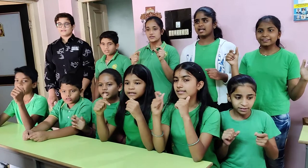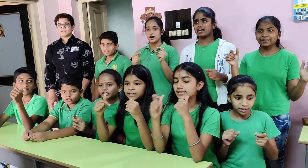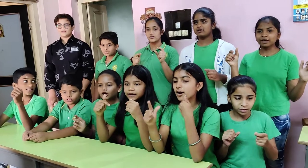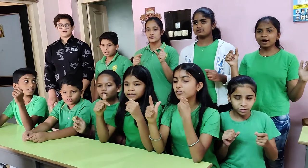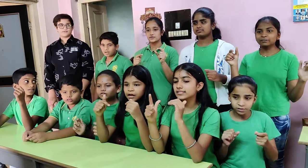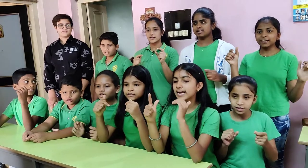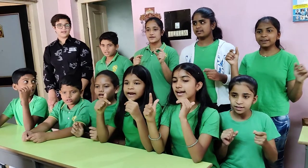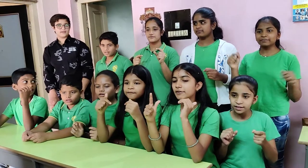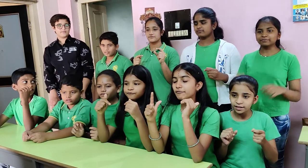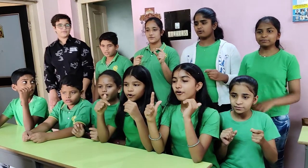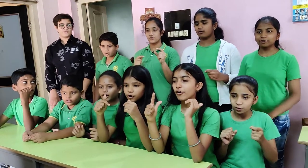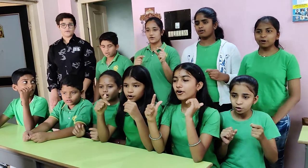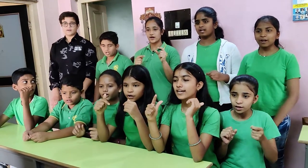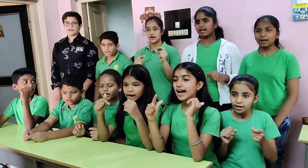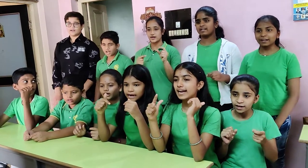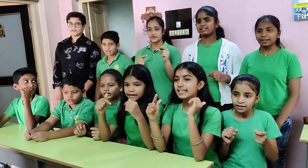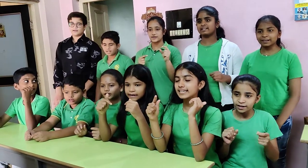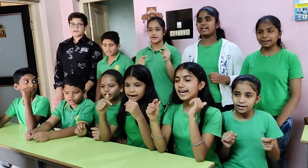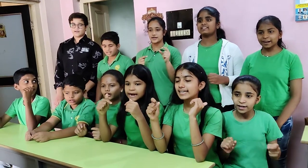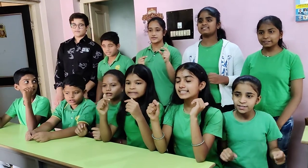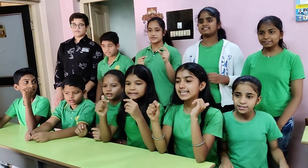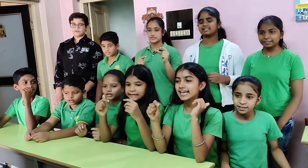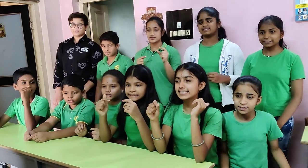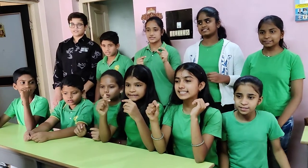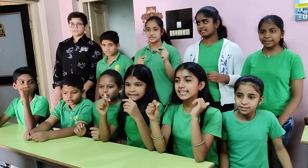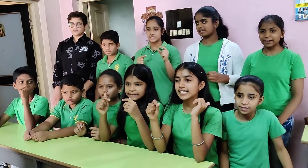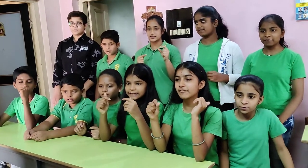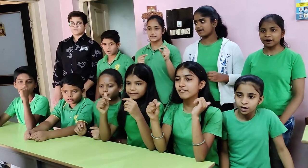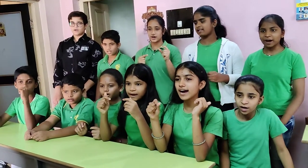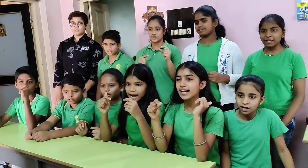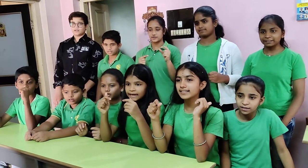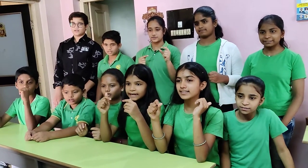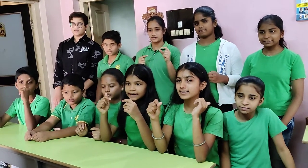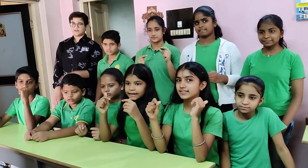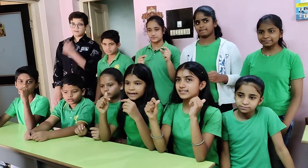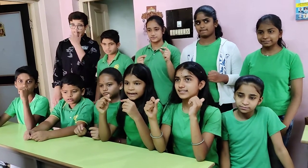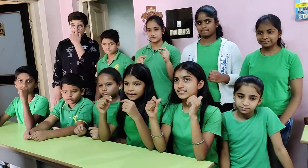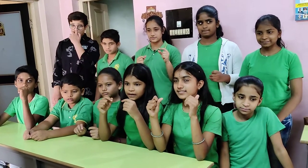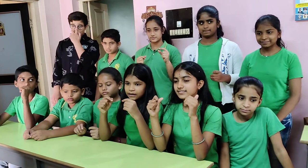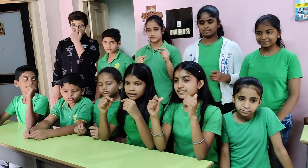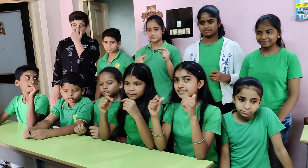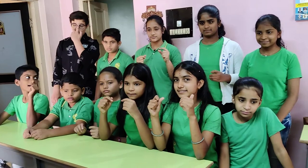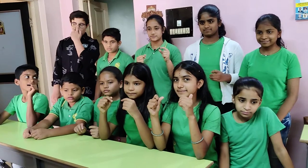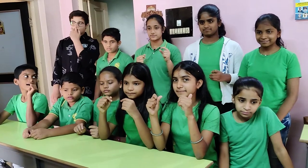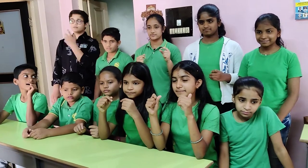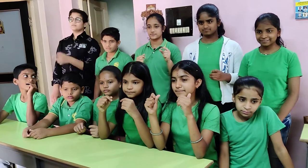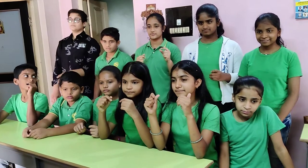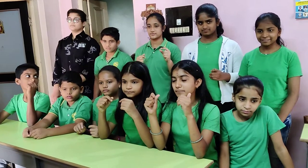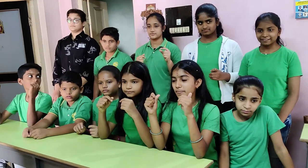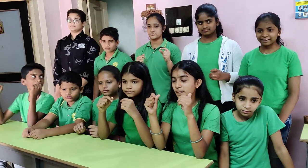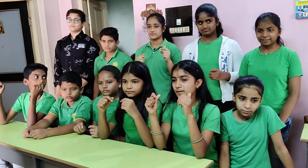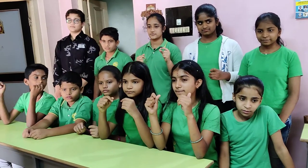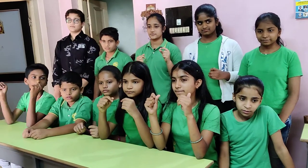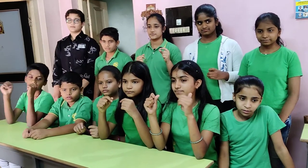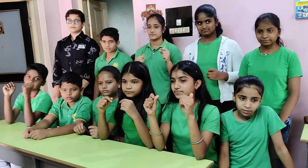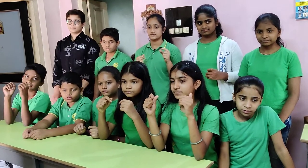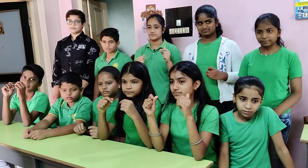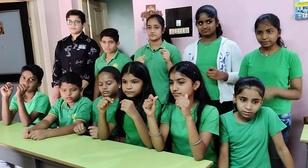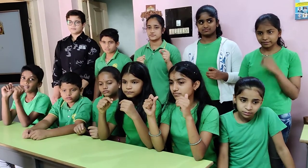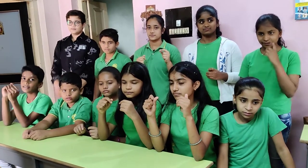,461. Very good. Very good. Correct answer. 3,461.